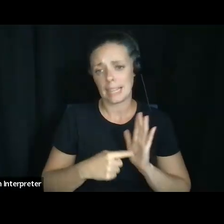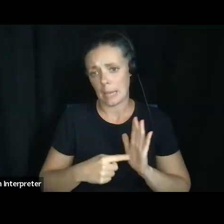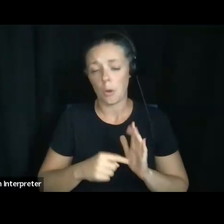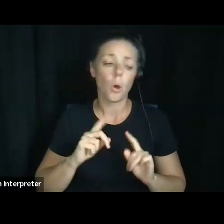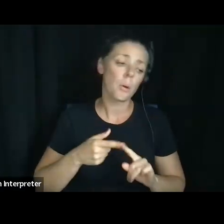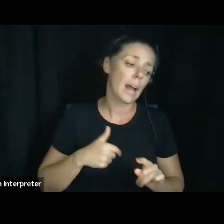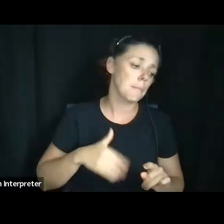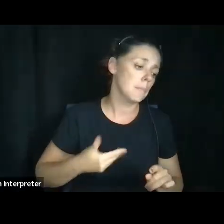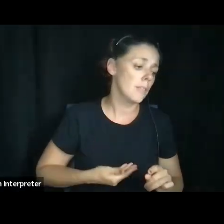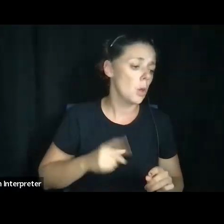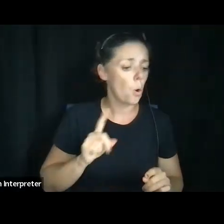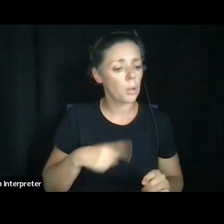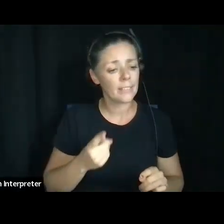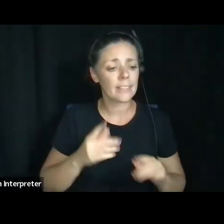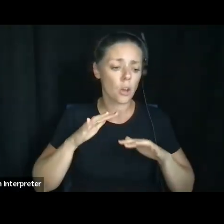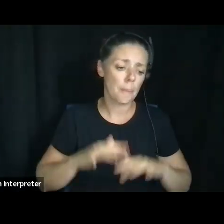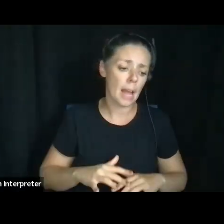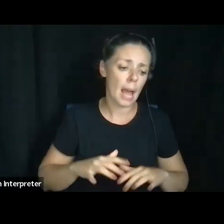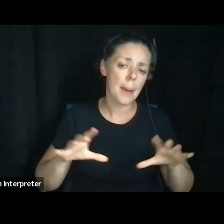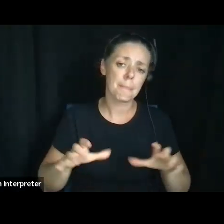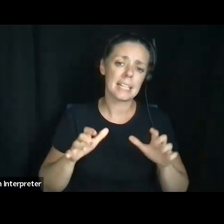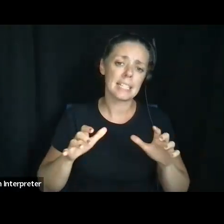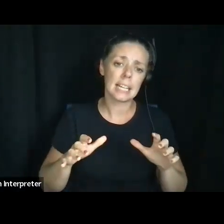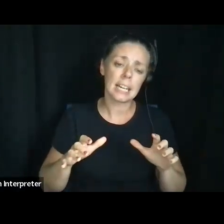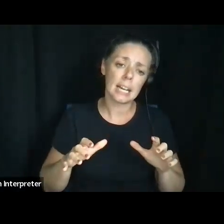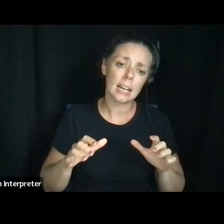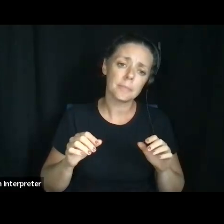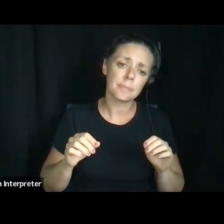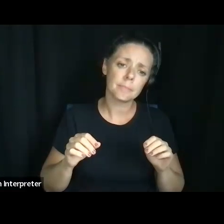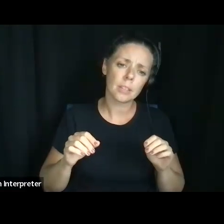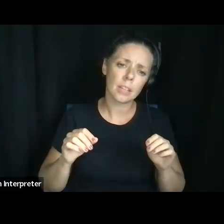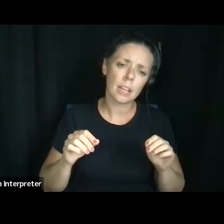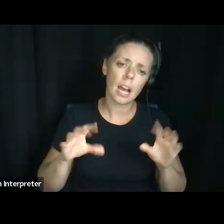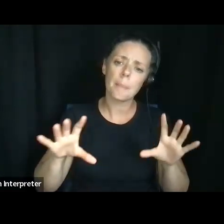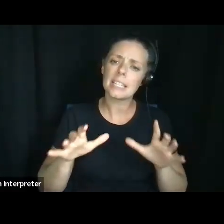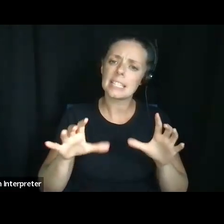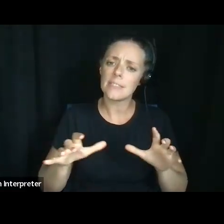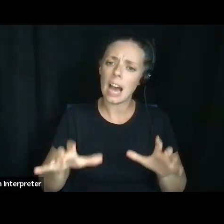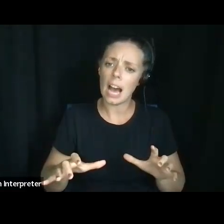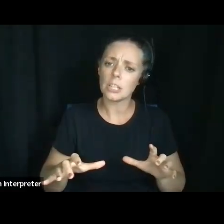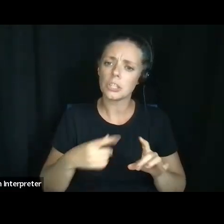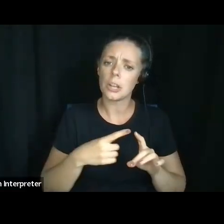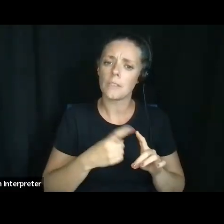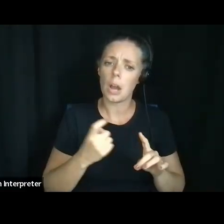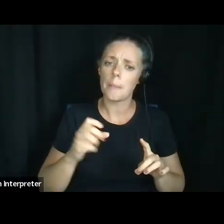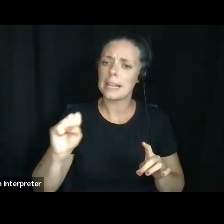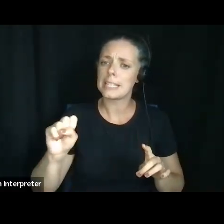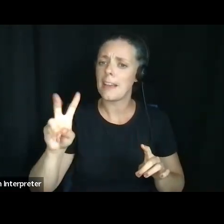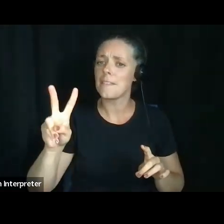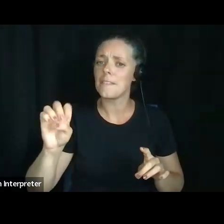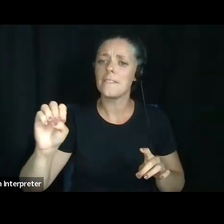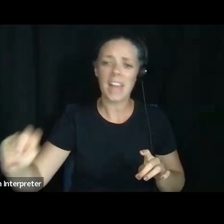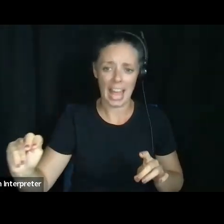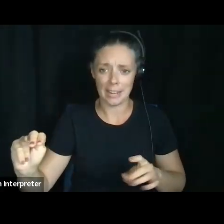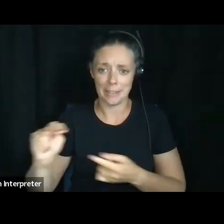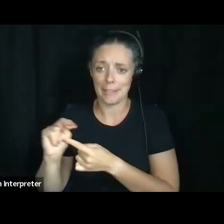is, um, oh, massage by Sven. Um, you know, no hospital is going to be required to hire Sven